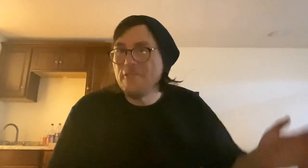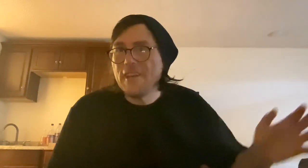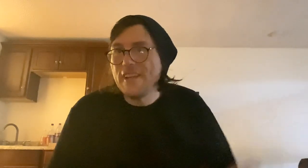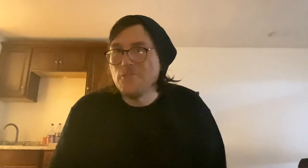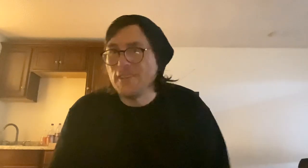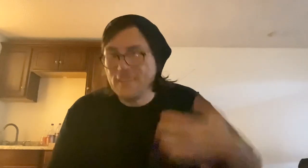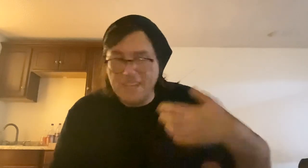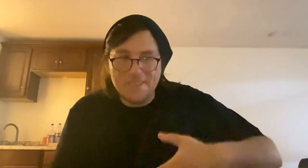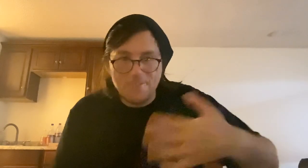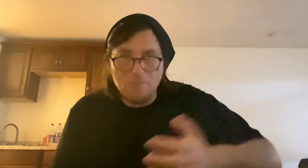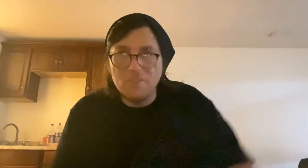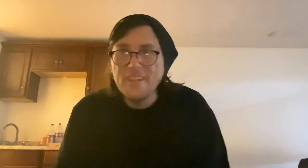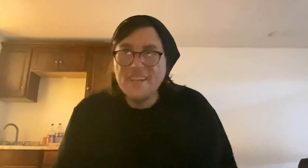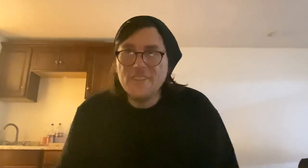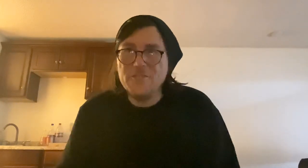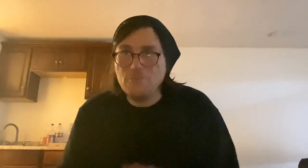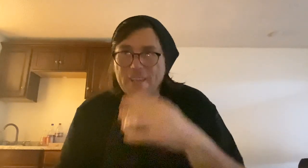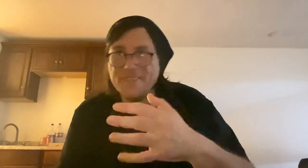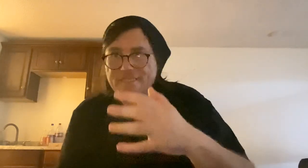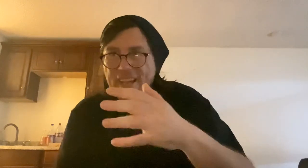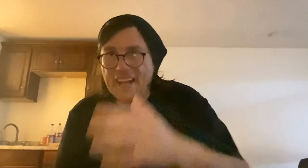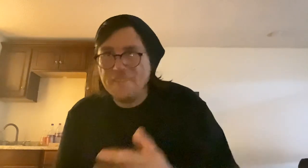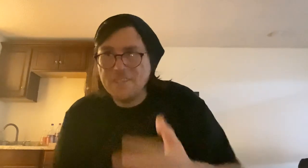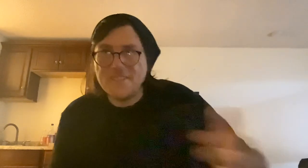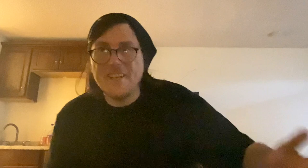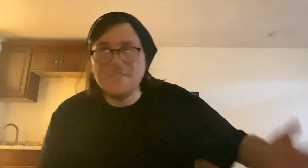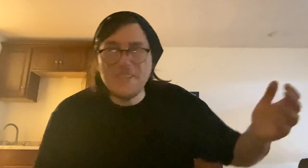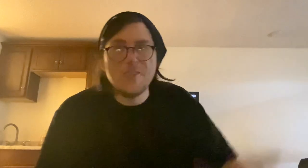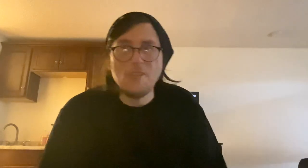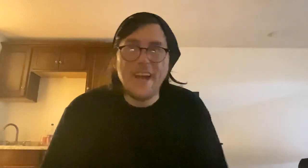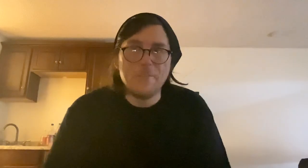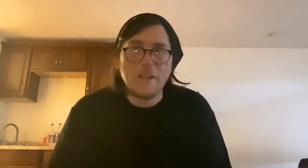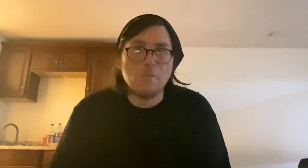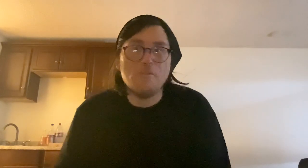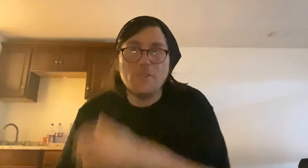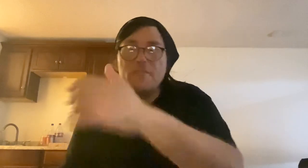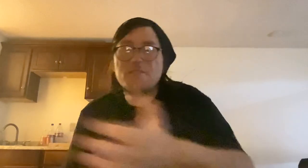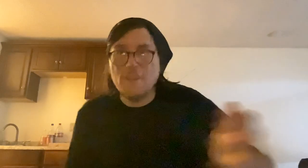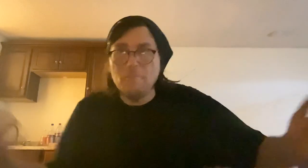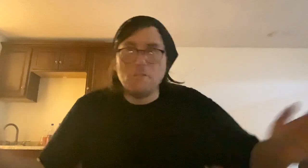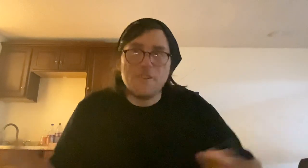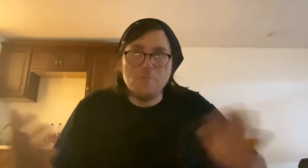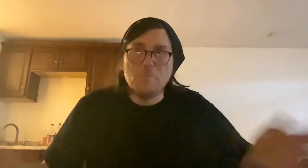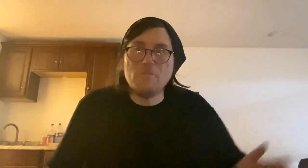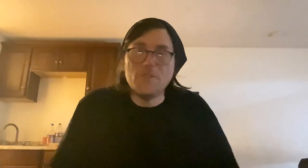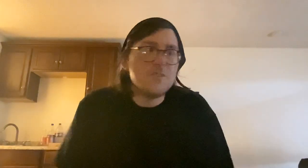3D drawing classes will do is have set aside, teach you how to make portfolios, you know, professional portfolios